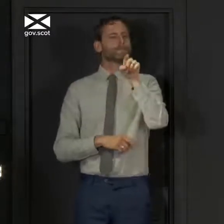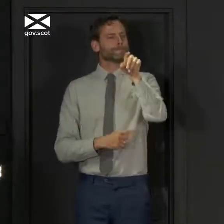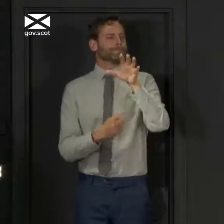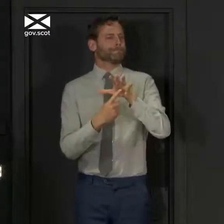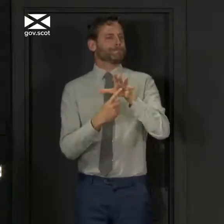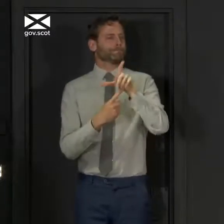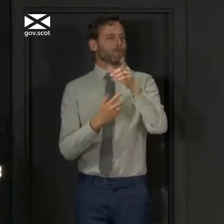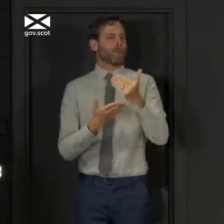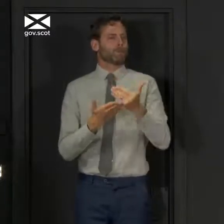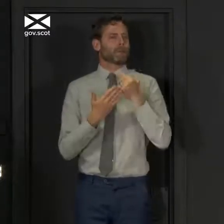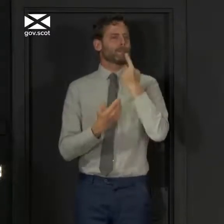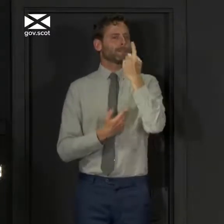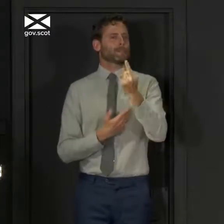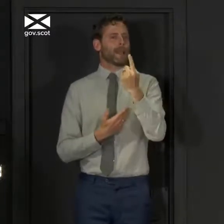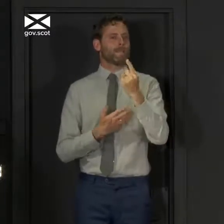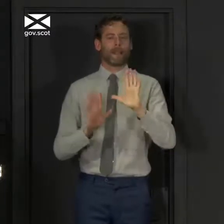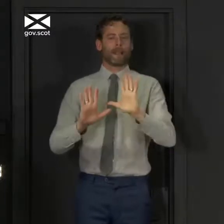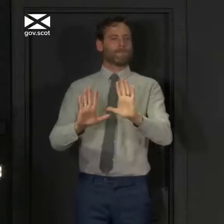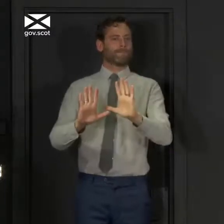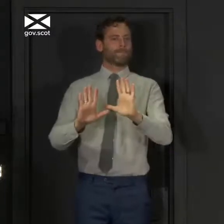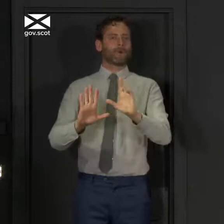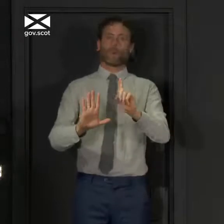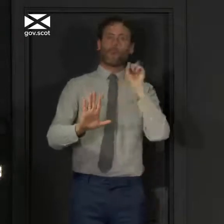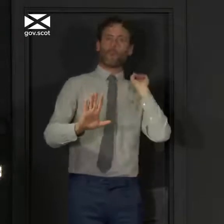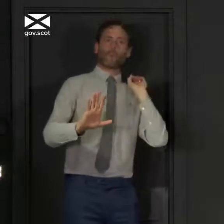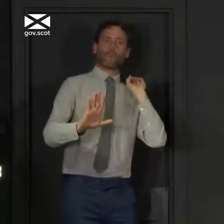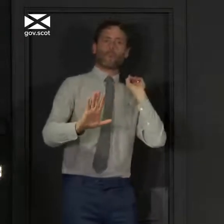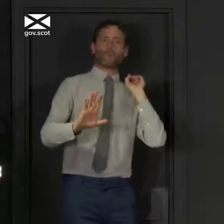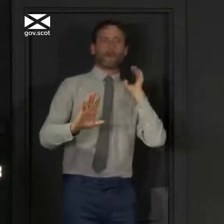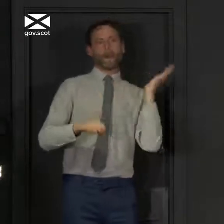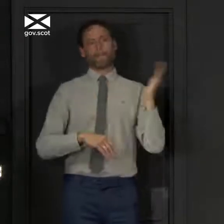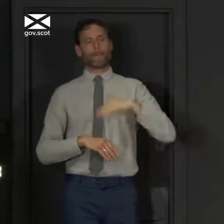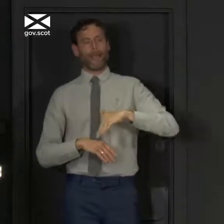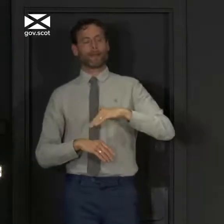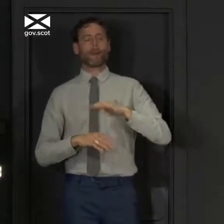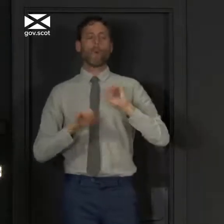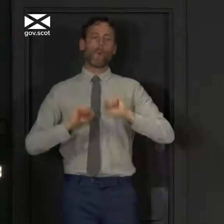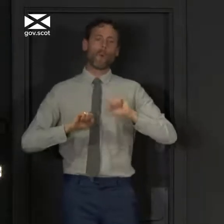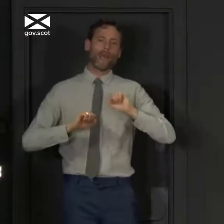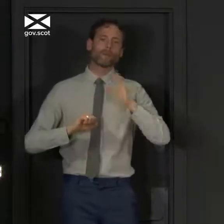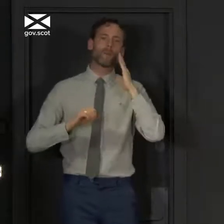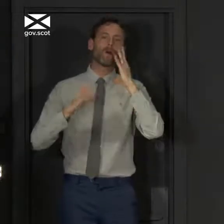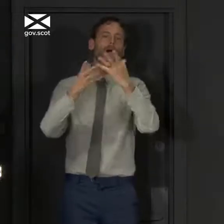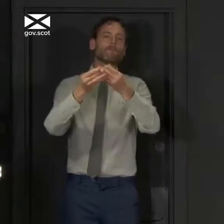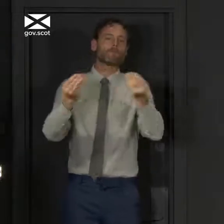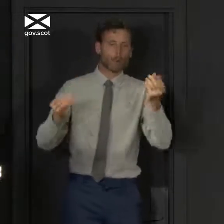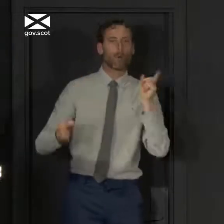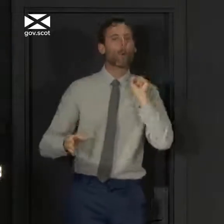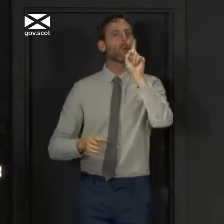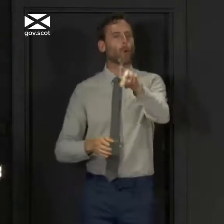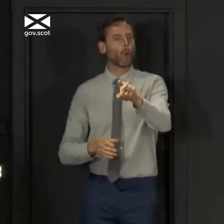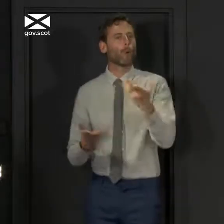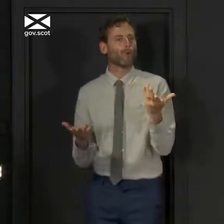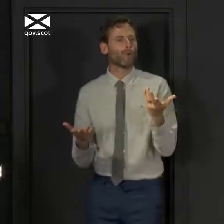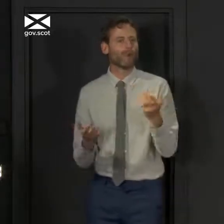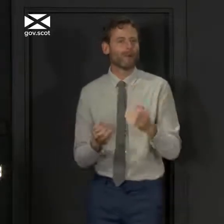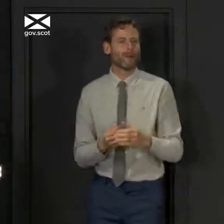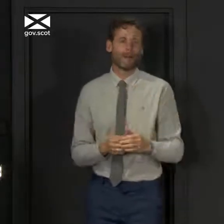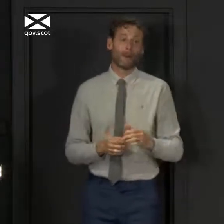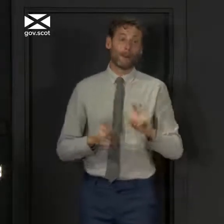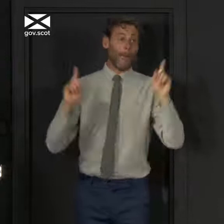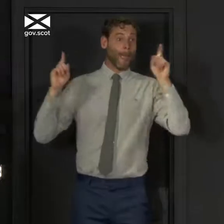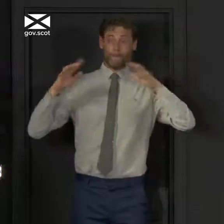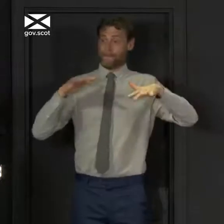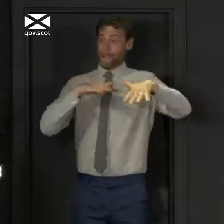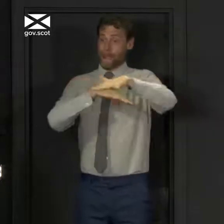safety, come away and go somewhere else or come back later. Crowds of people, I said before and